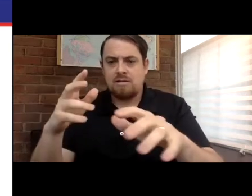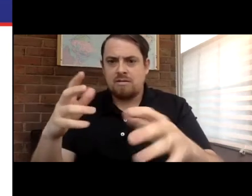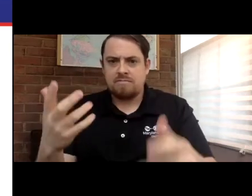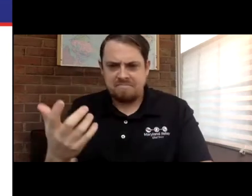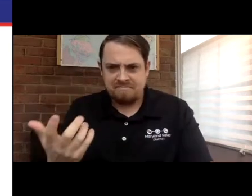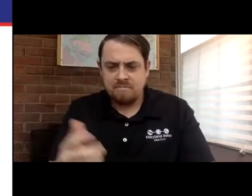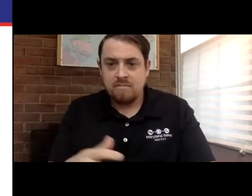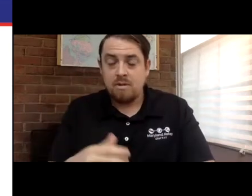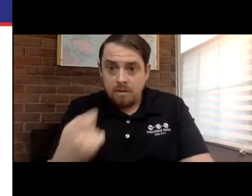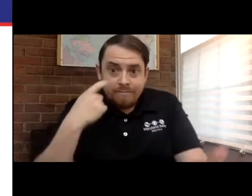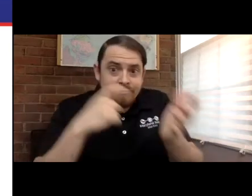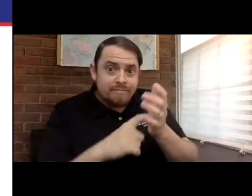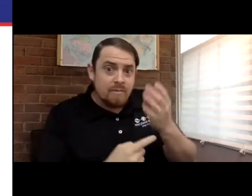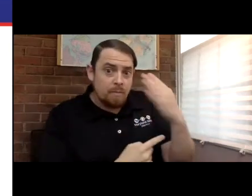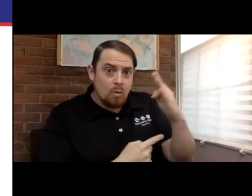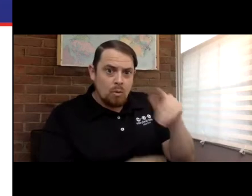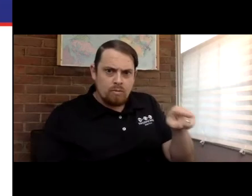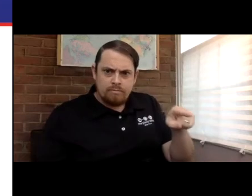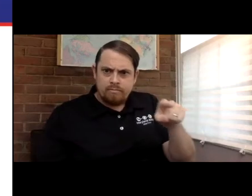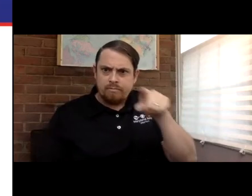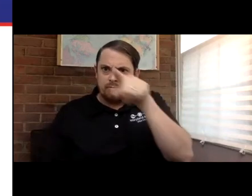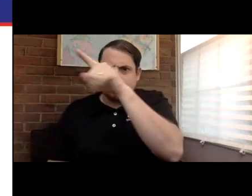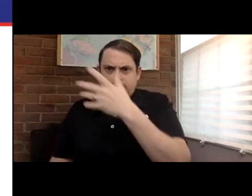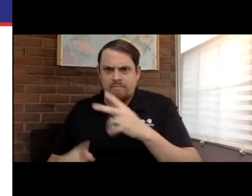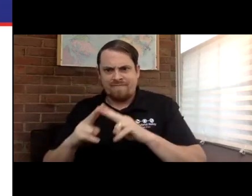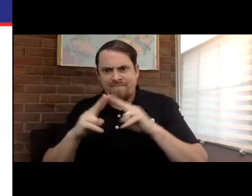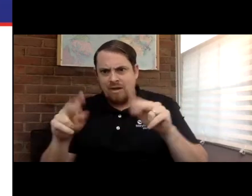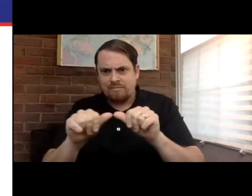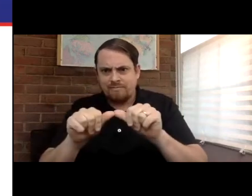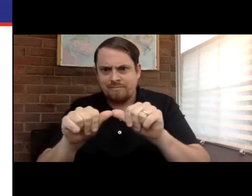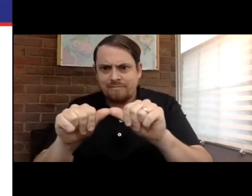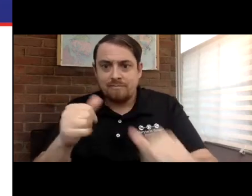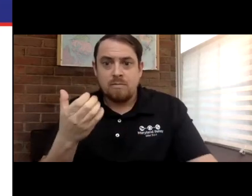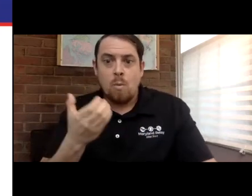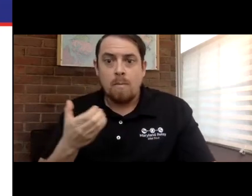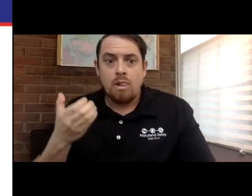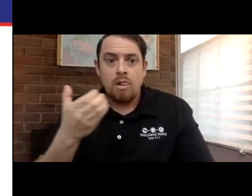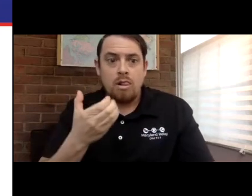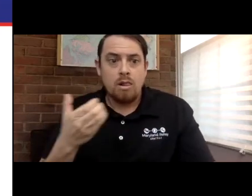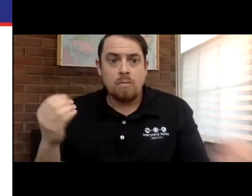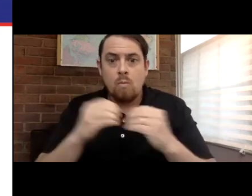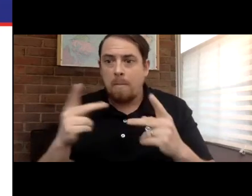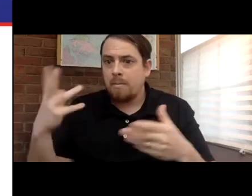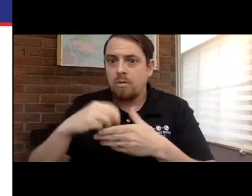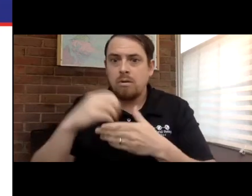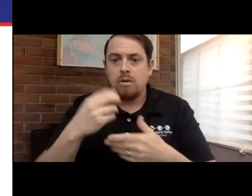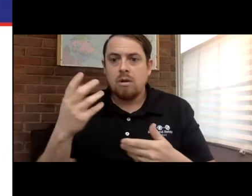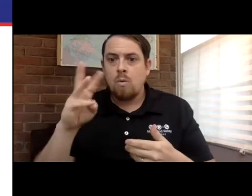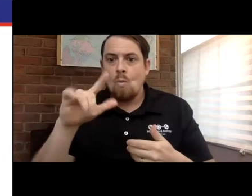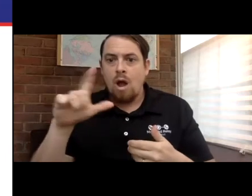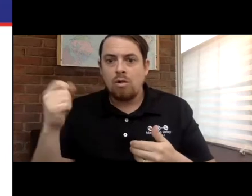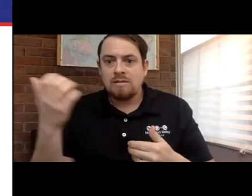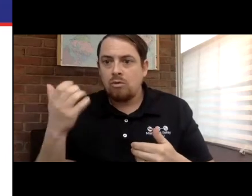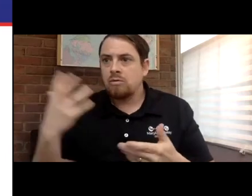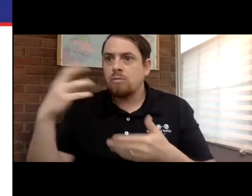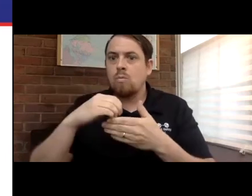line, you've seen that also with somewhat of a steady decline. Then if you look at the blue line, which is people who are getting